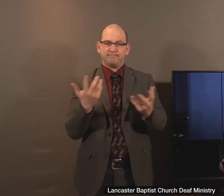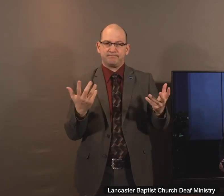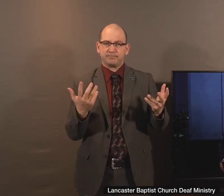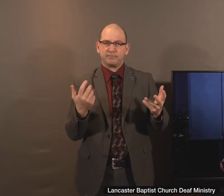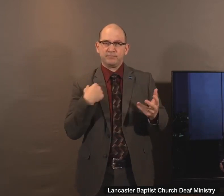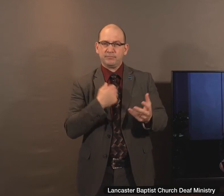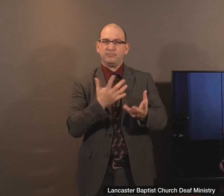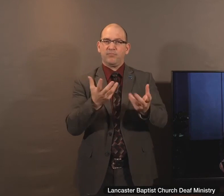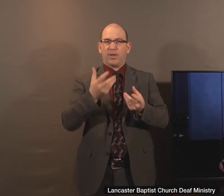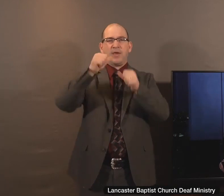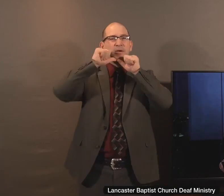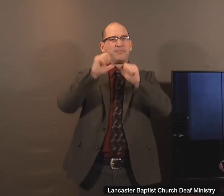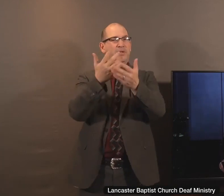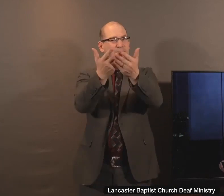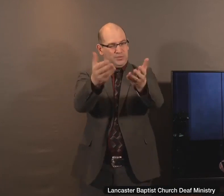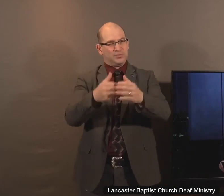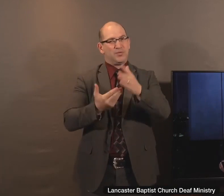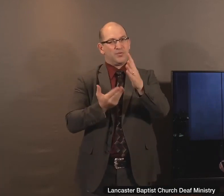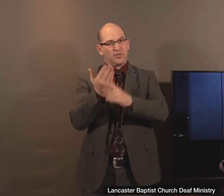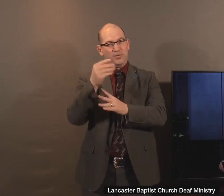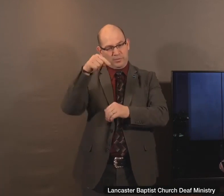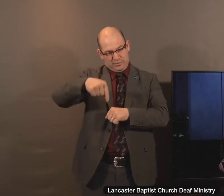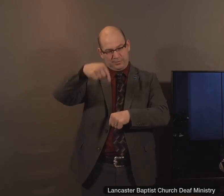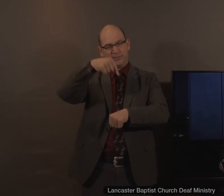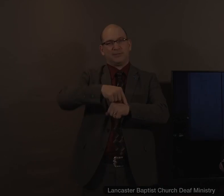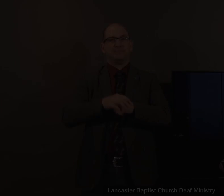want to be a blessing to you through this season. It's my prayer.